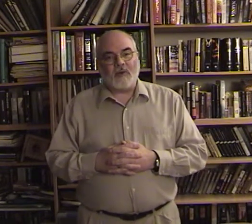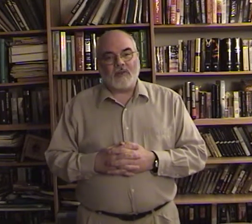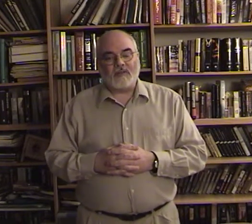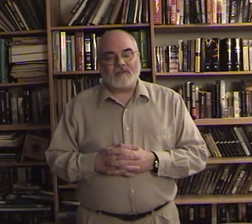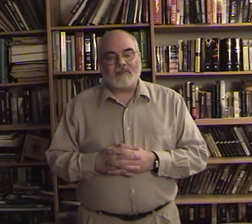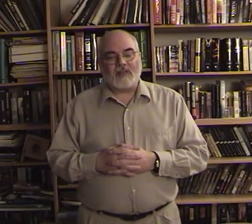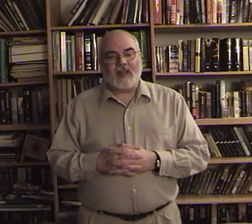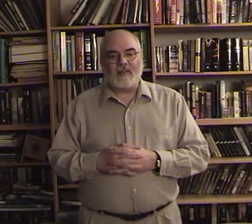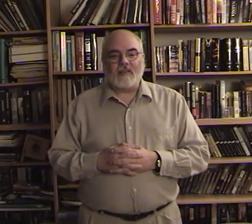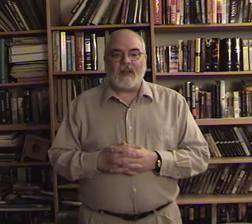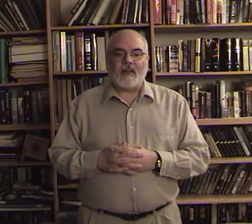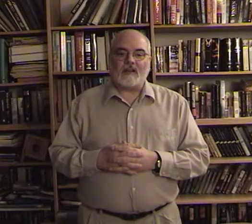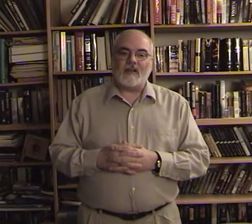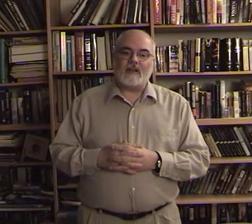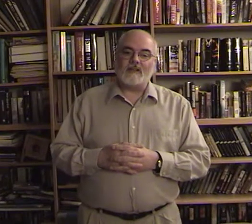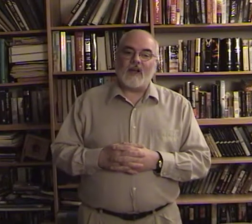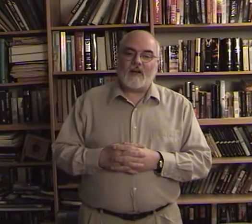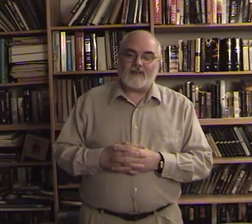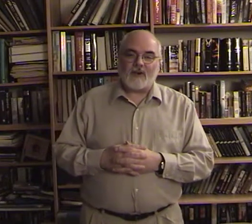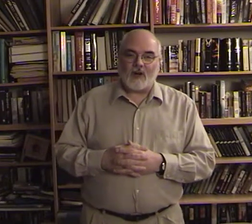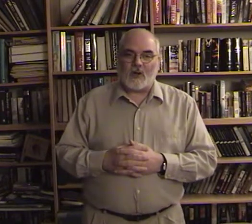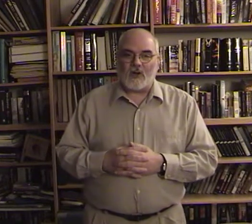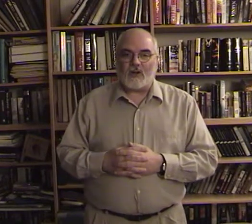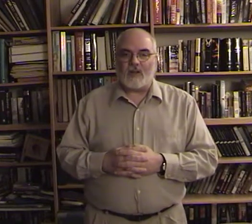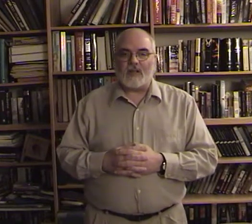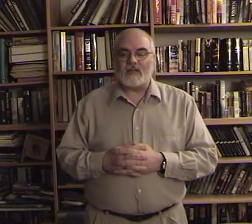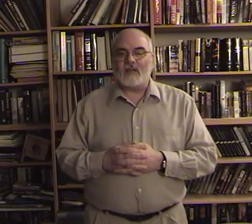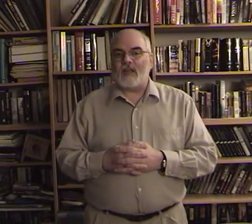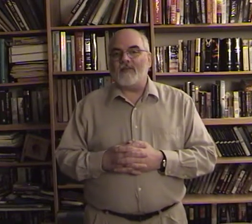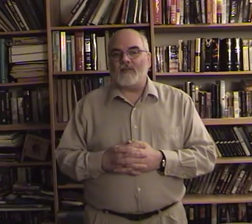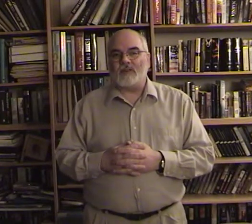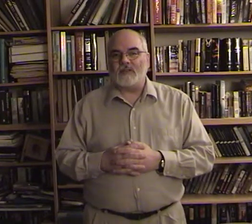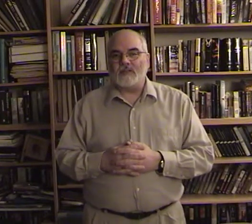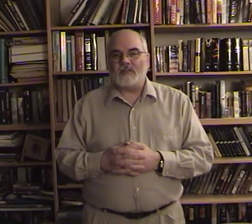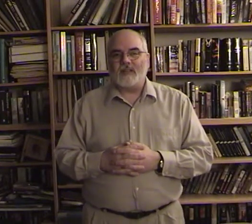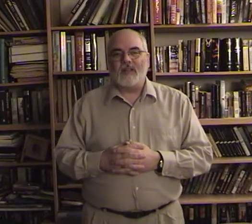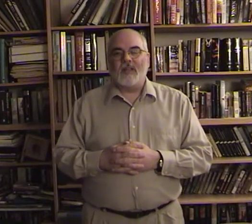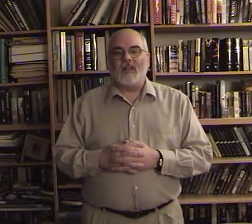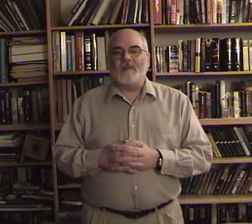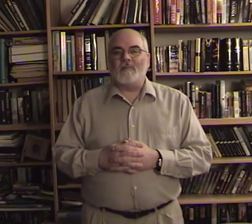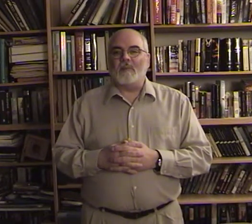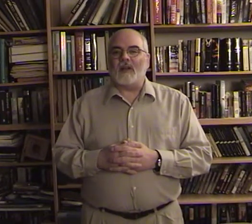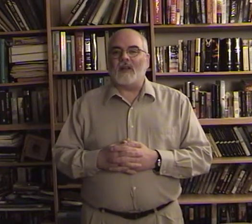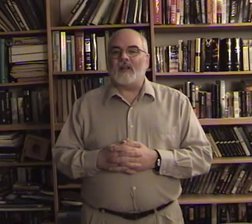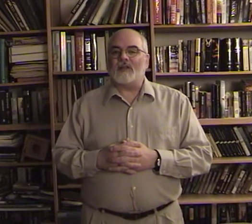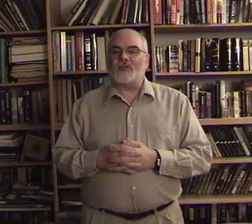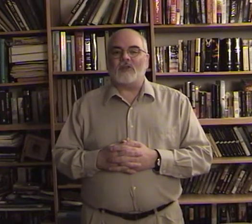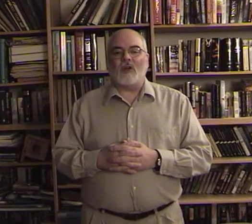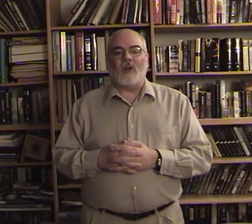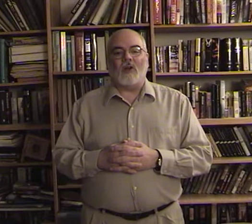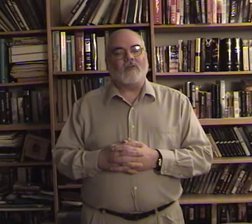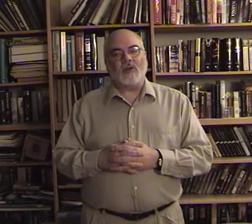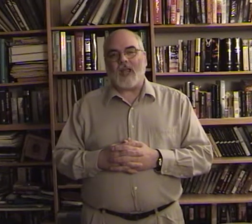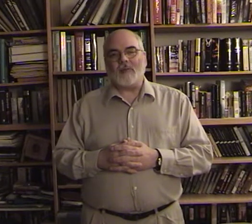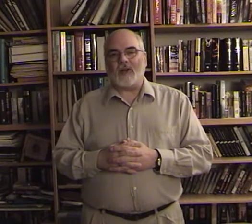in that it's not very long it's 11 verses but it's just all vocabulary